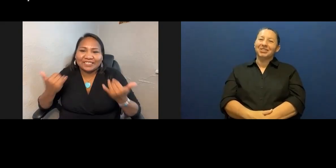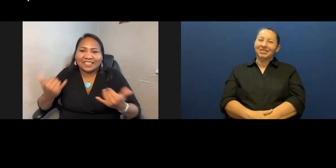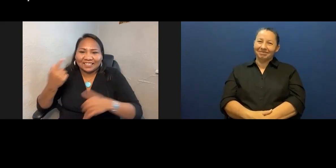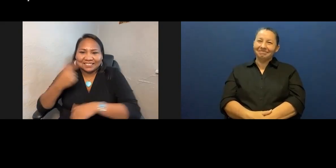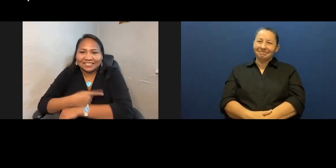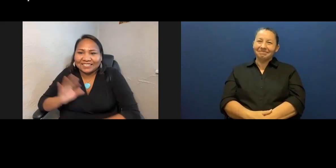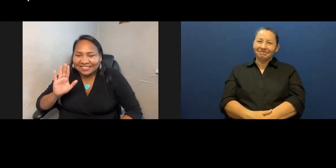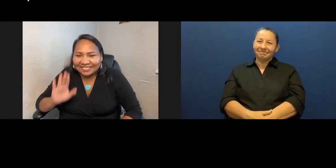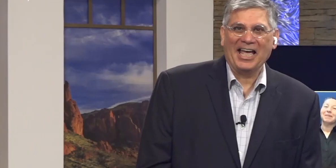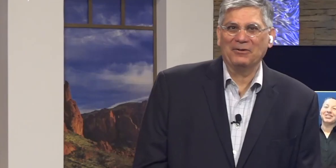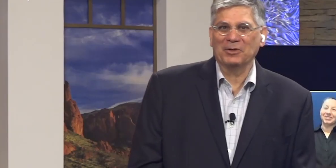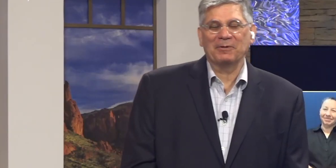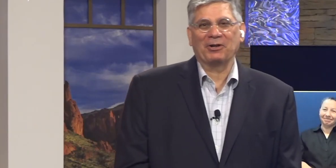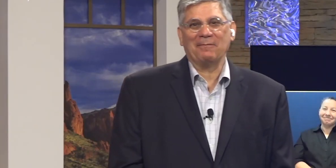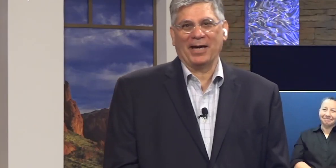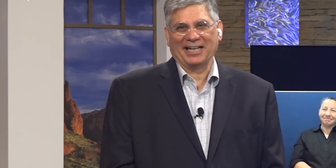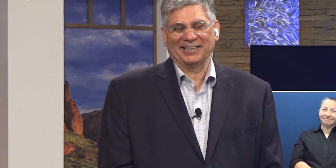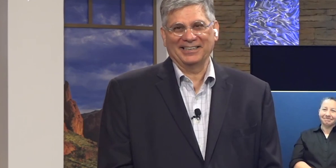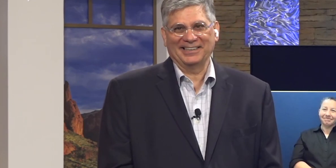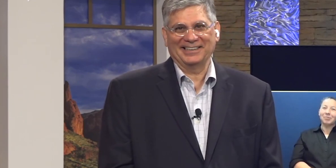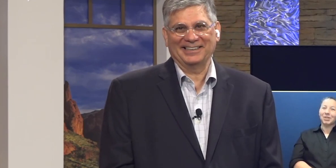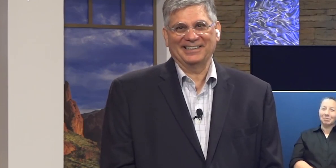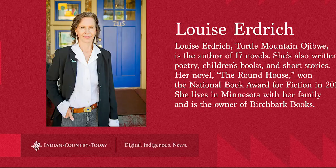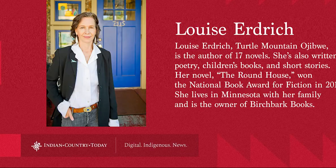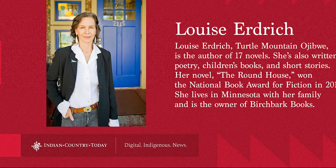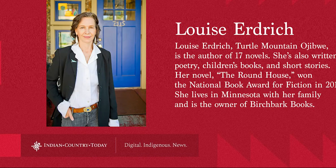Thank you so much. And we'll be right back.